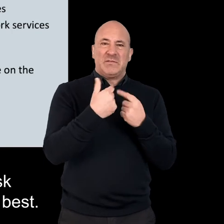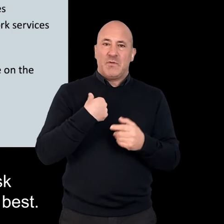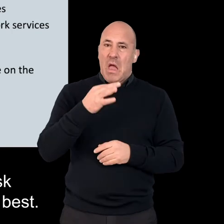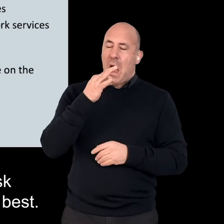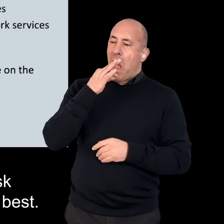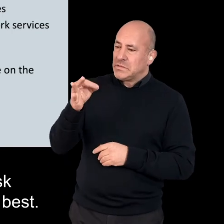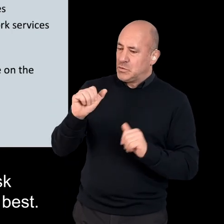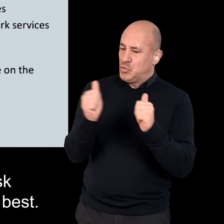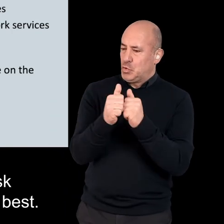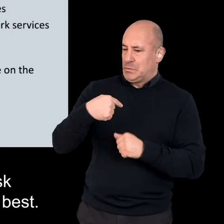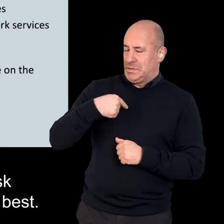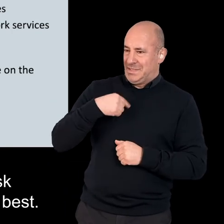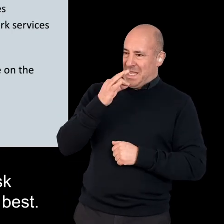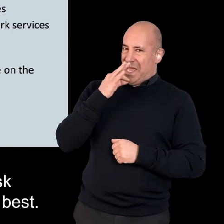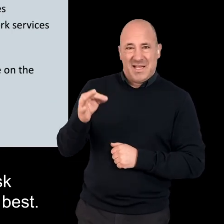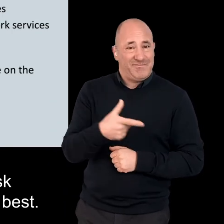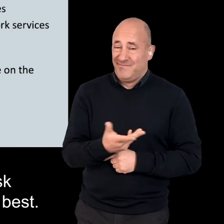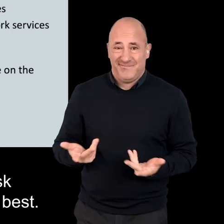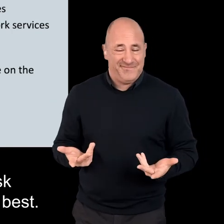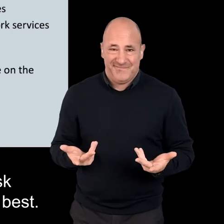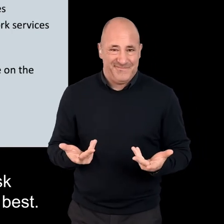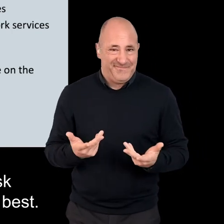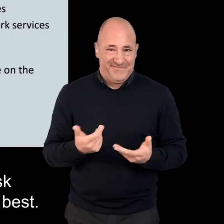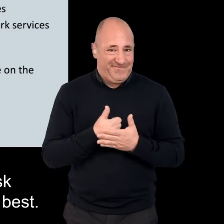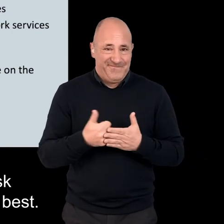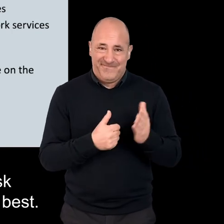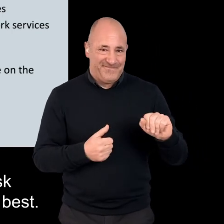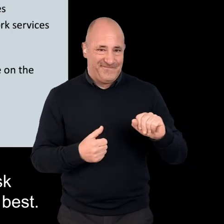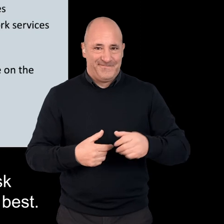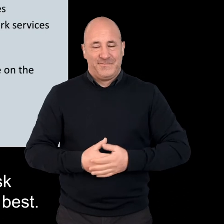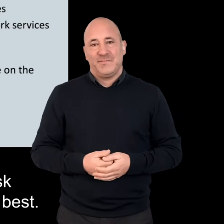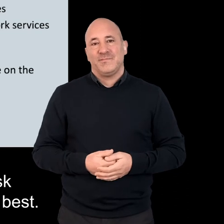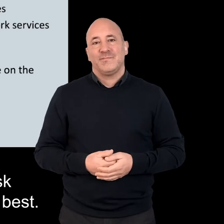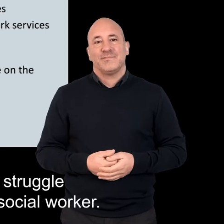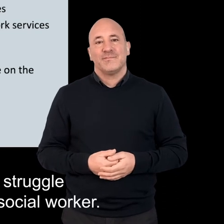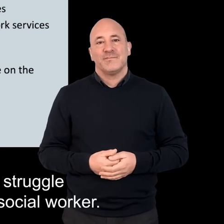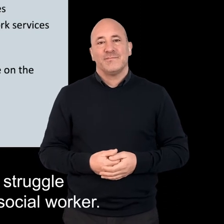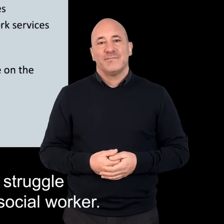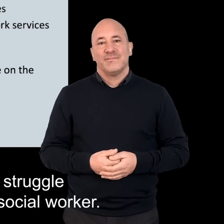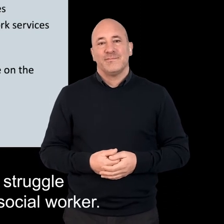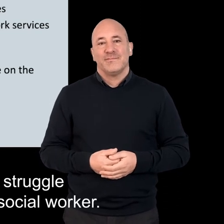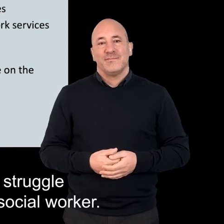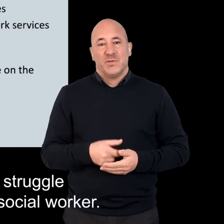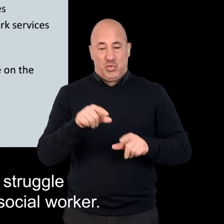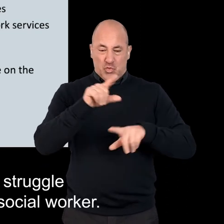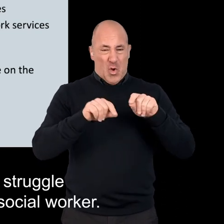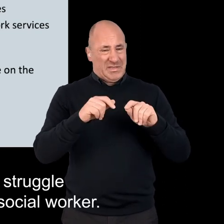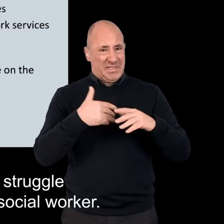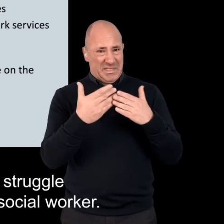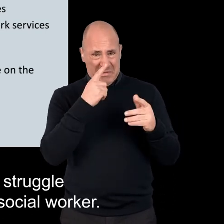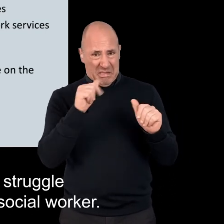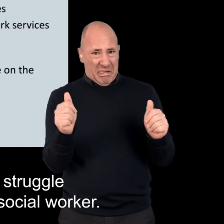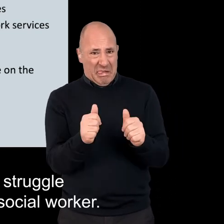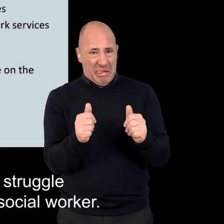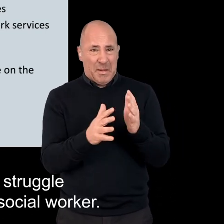and so not always able to ask for one that would work for them best. This lack of